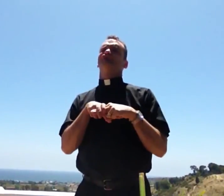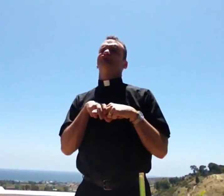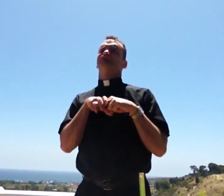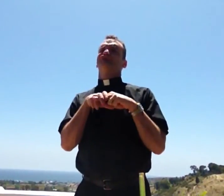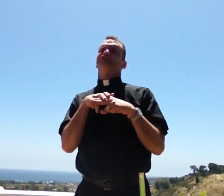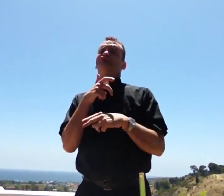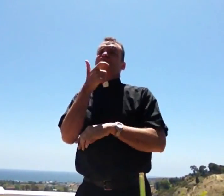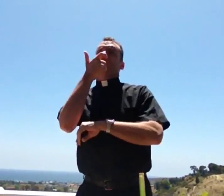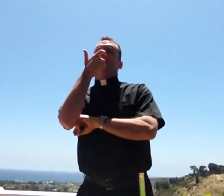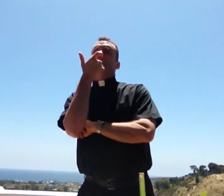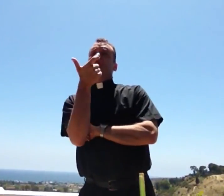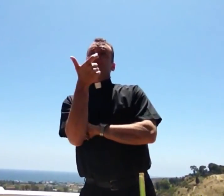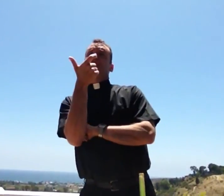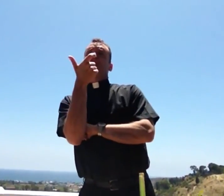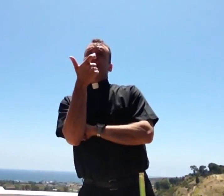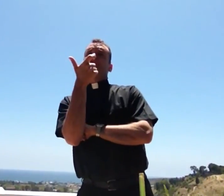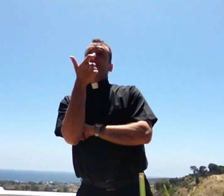I was sitting in a crummy movie.